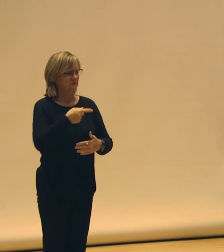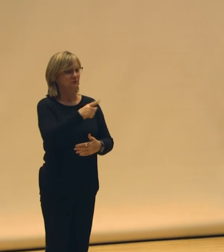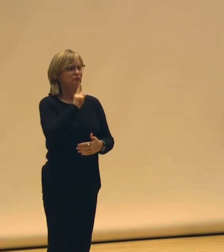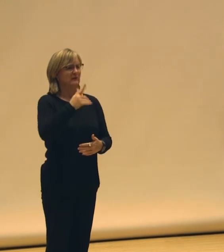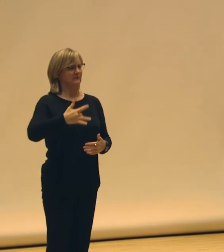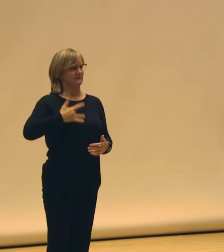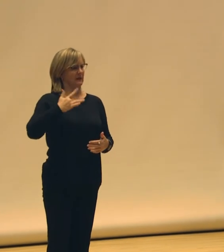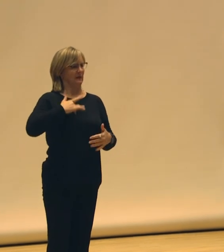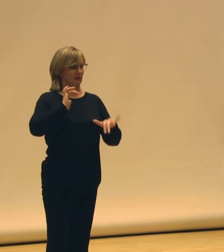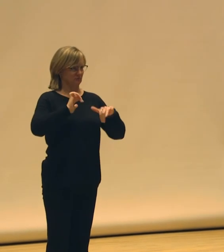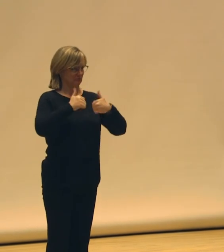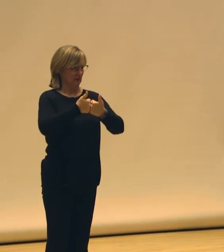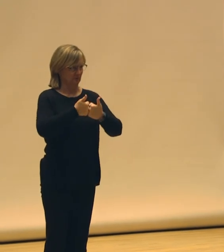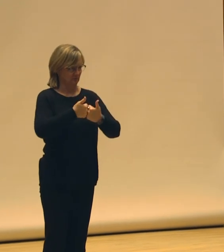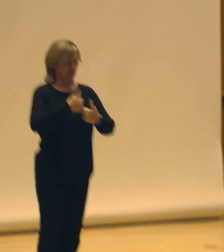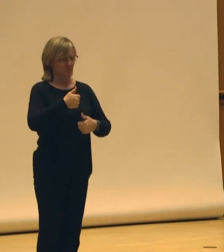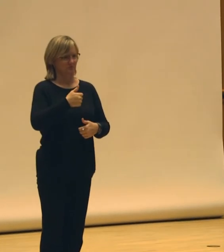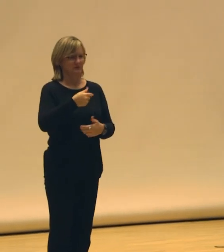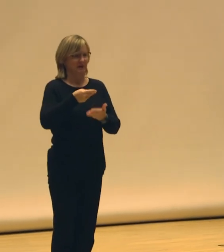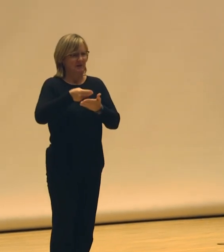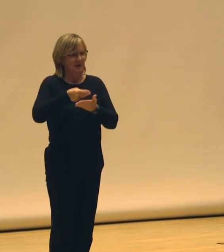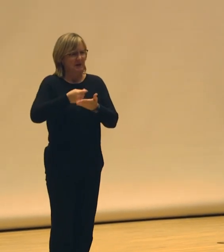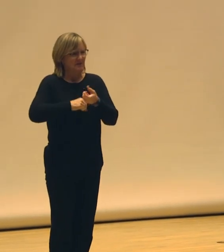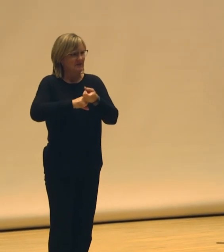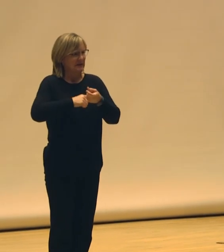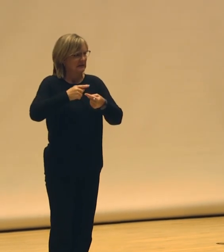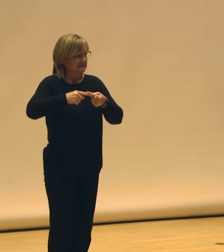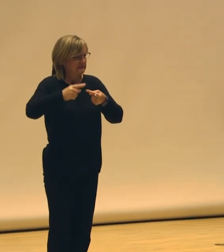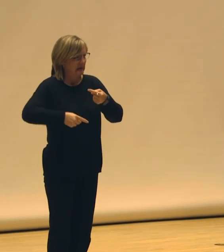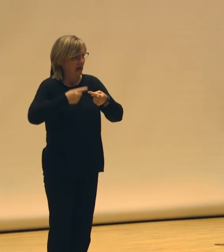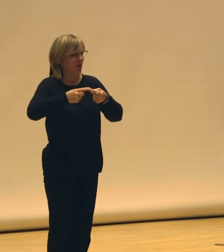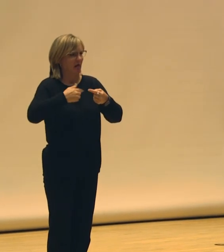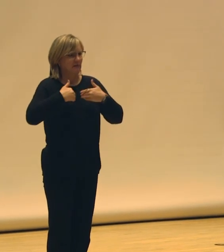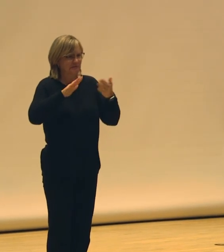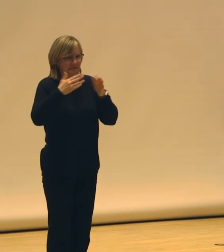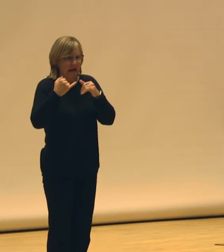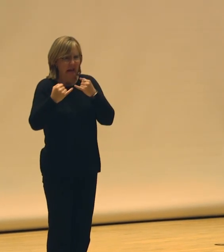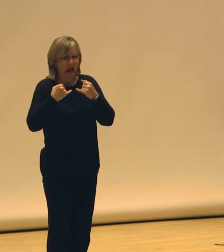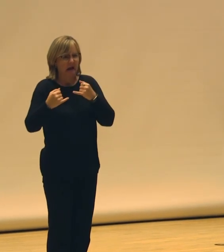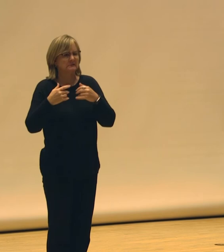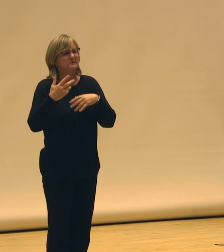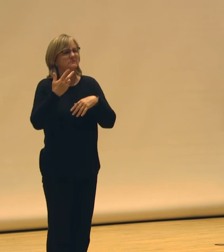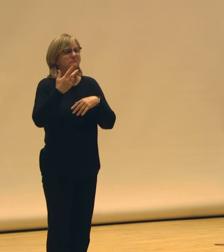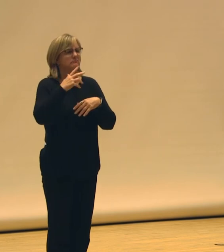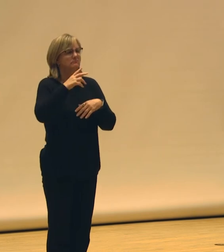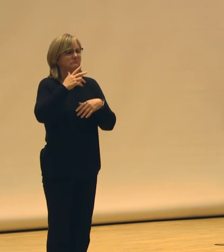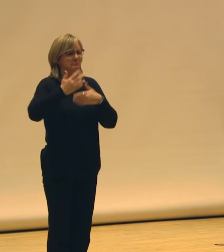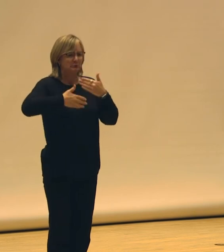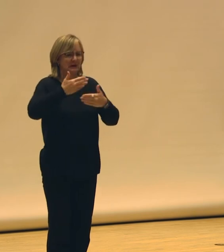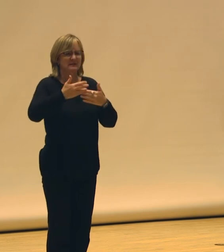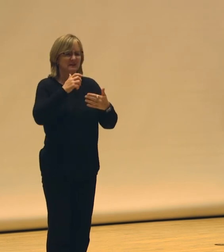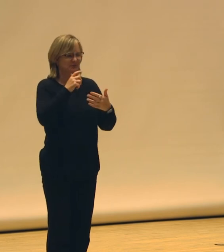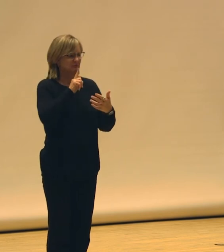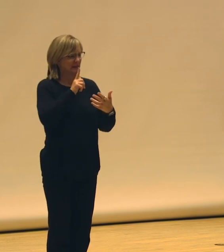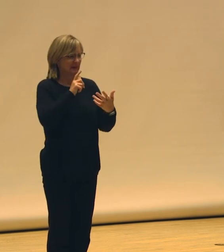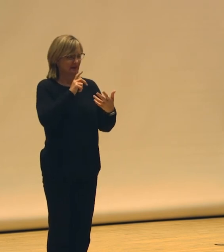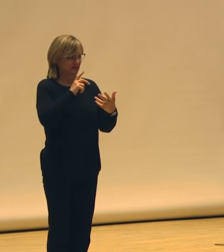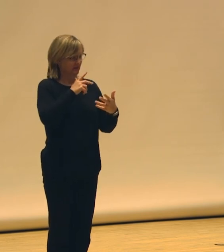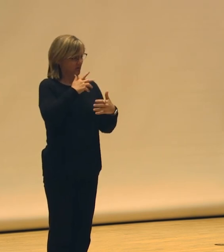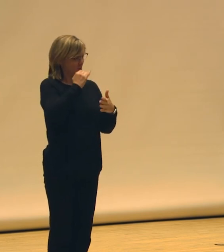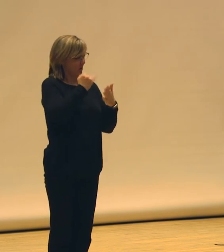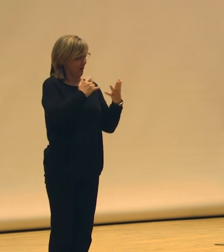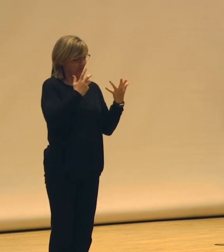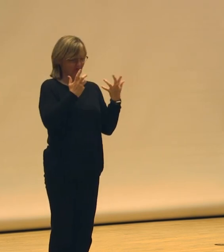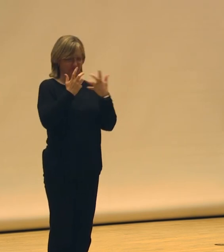really feeling the challenge of funding cycles that have these finite timelines on things and processes that don't fit into that. And